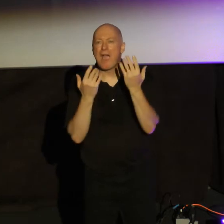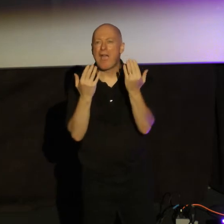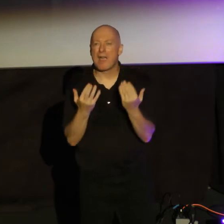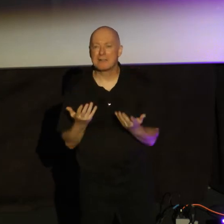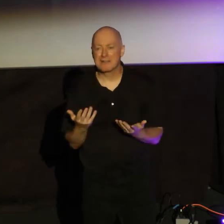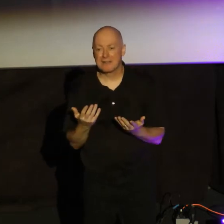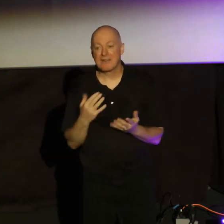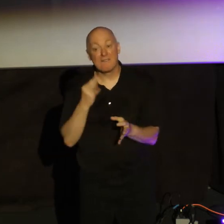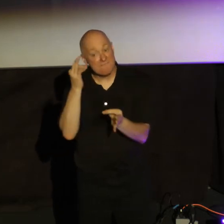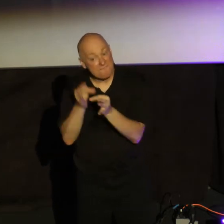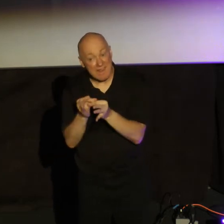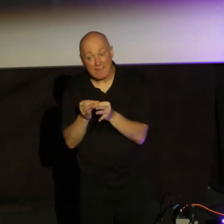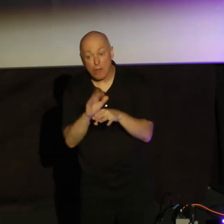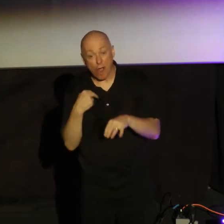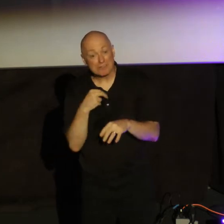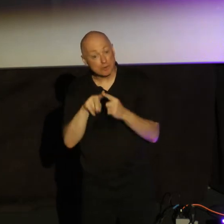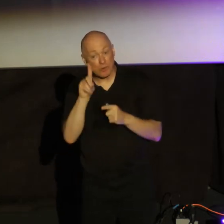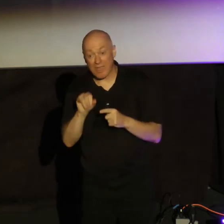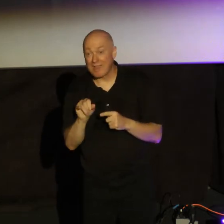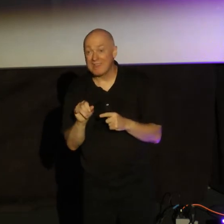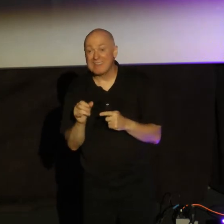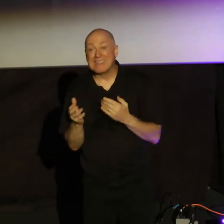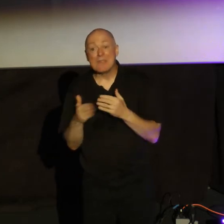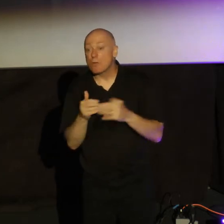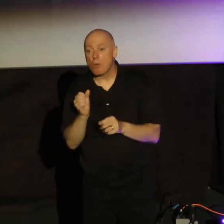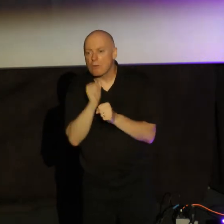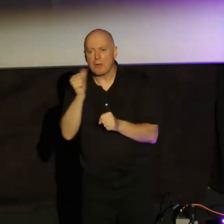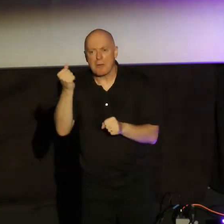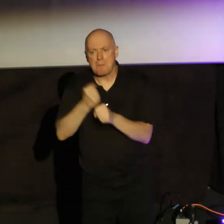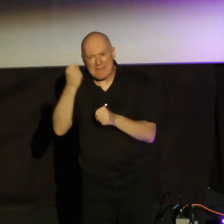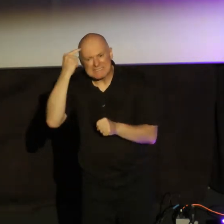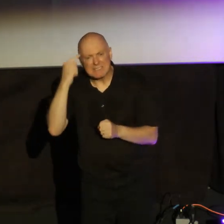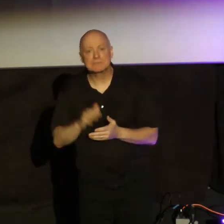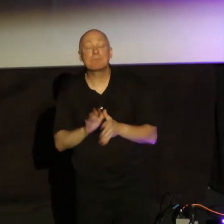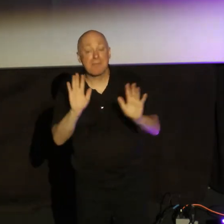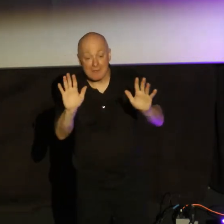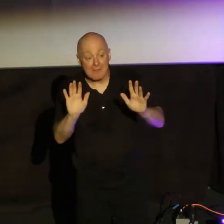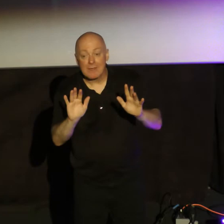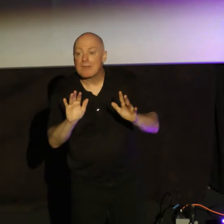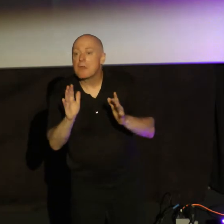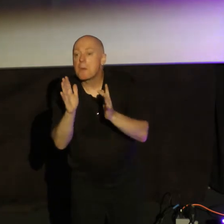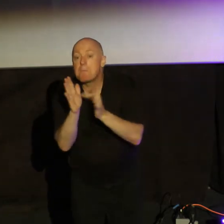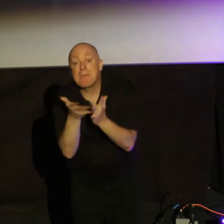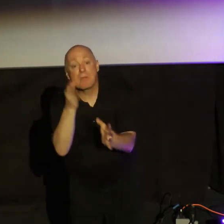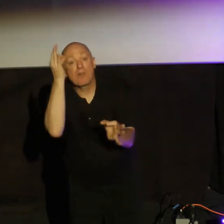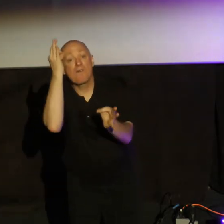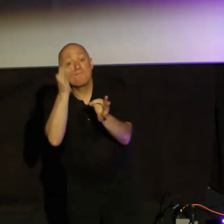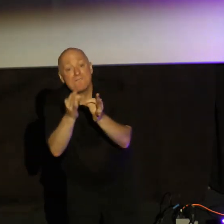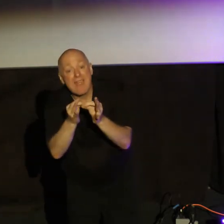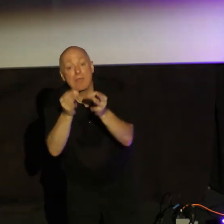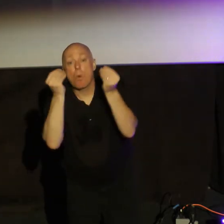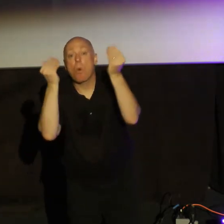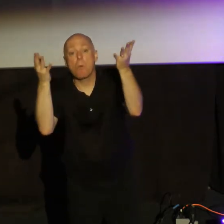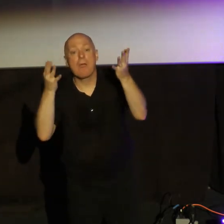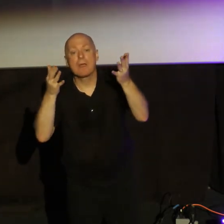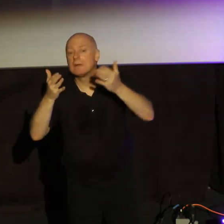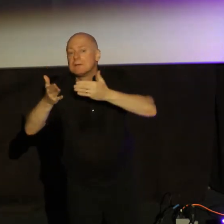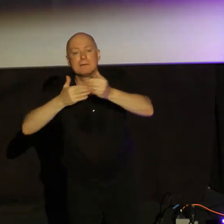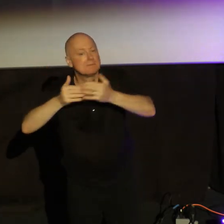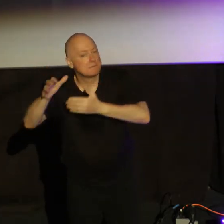sense. Second applicational point from Abraham is this. Biblical faith obeys despite confusion. Okay?